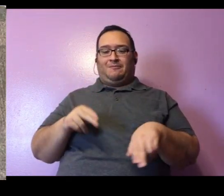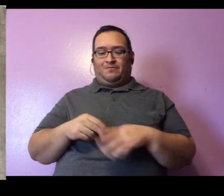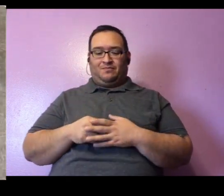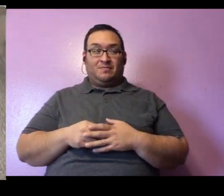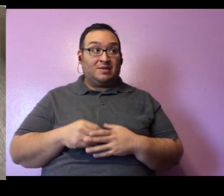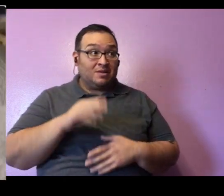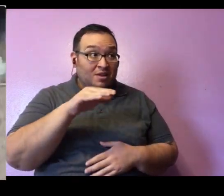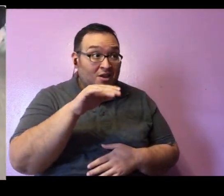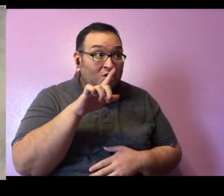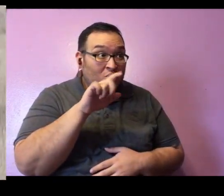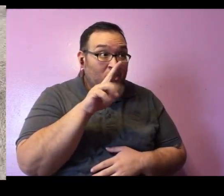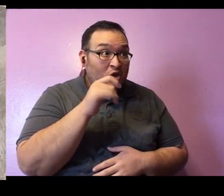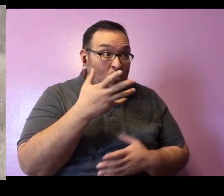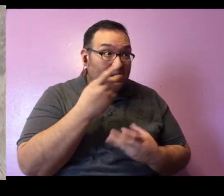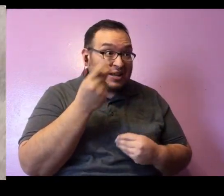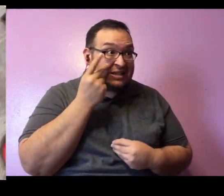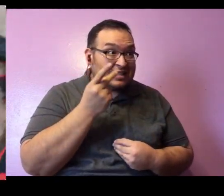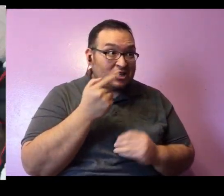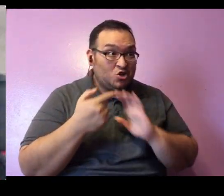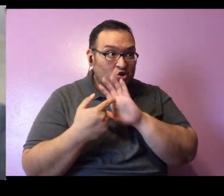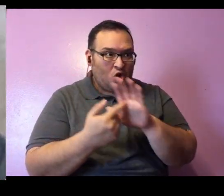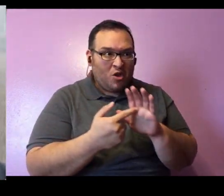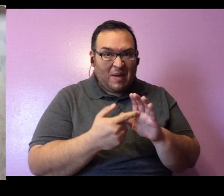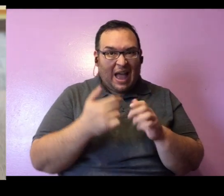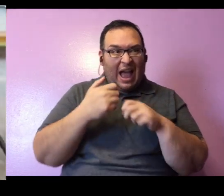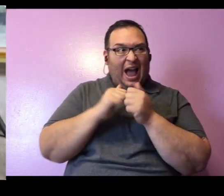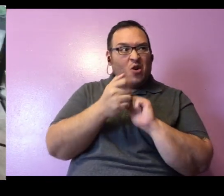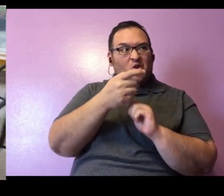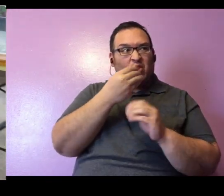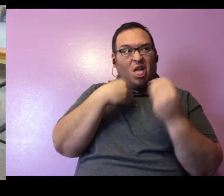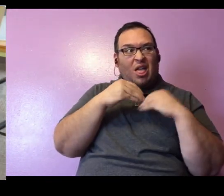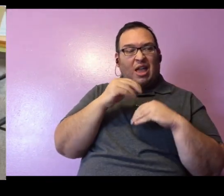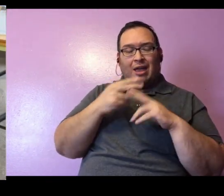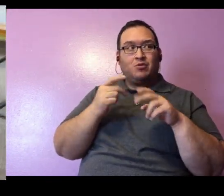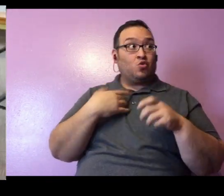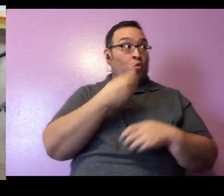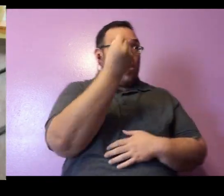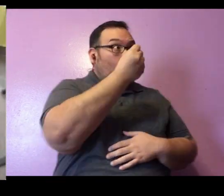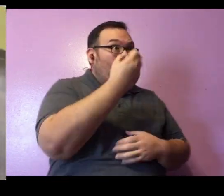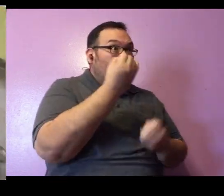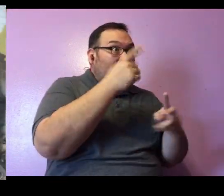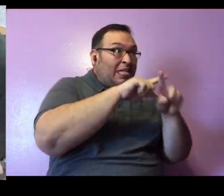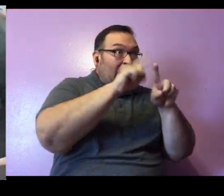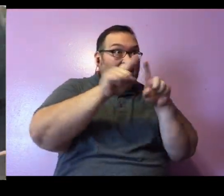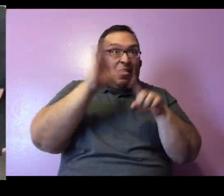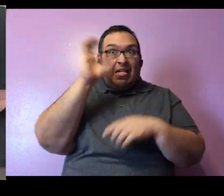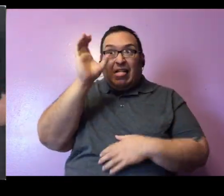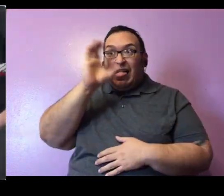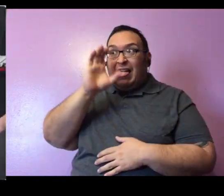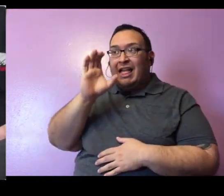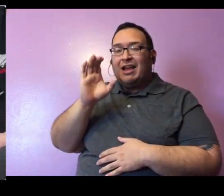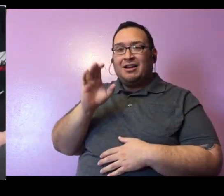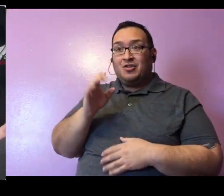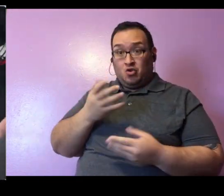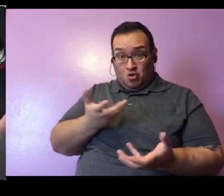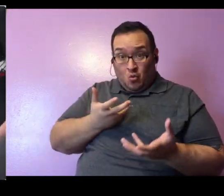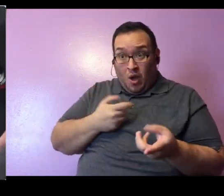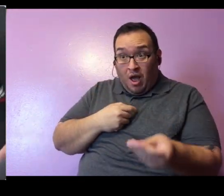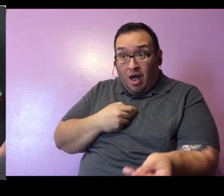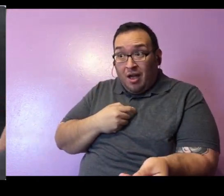Hey Lucille would you like to show them? you getting a? She's like hold on there's so many things to explore. What? There we go